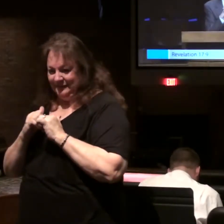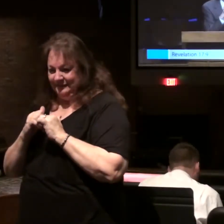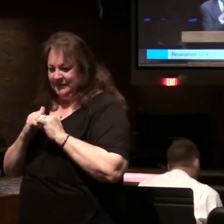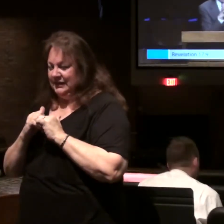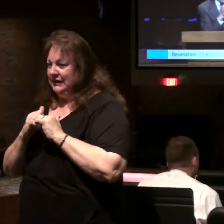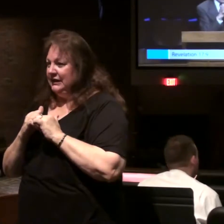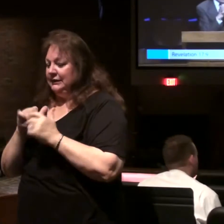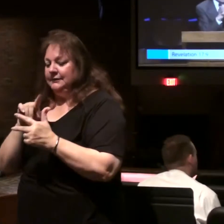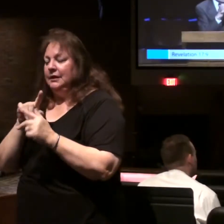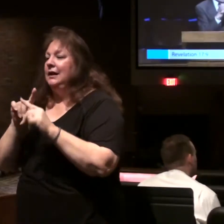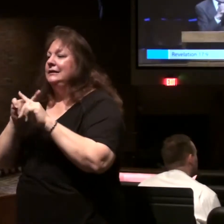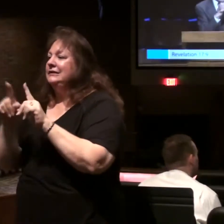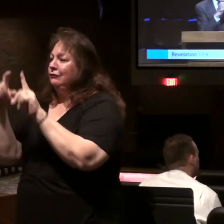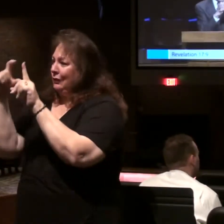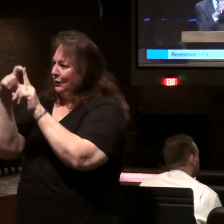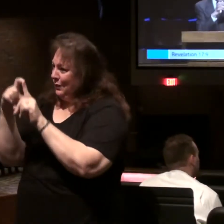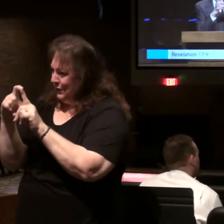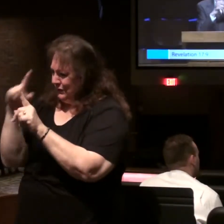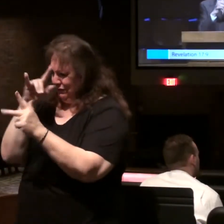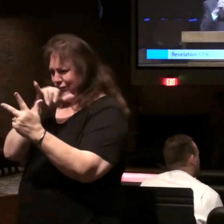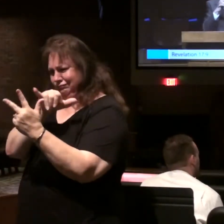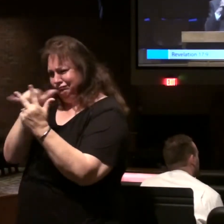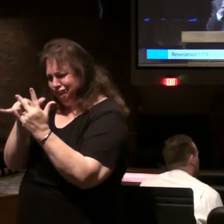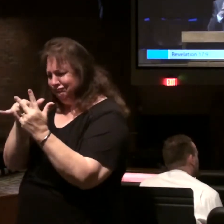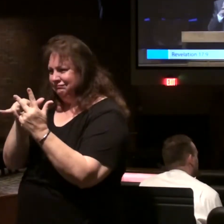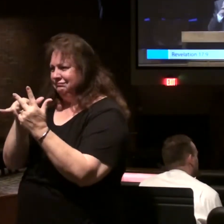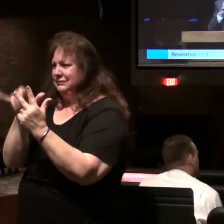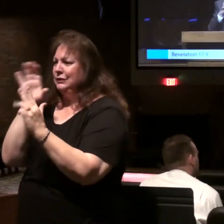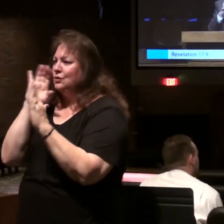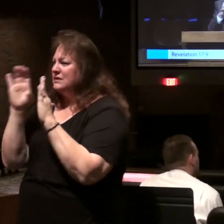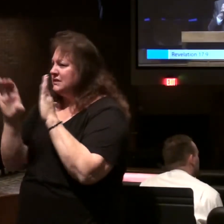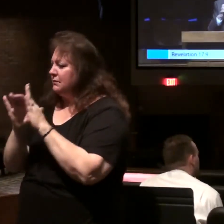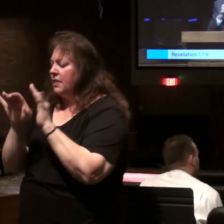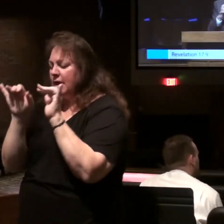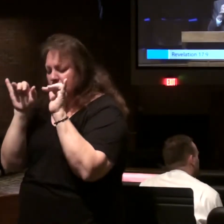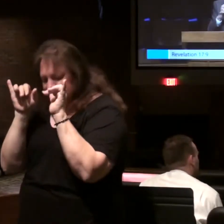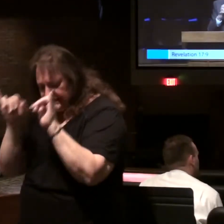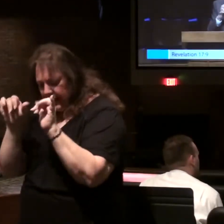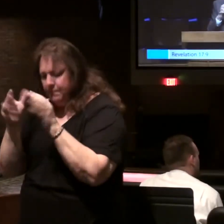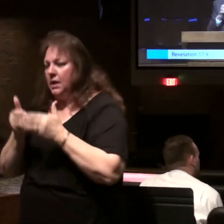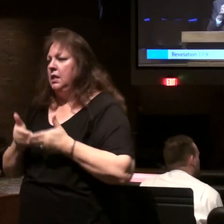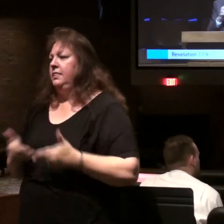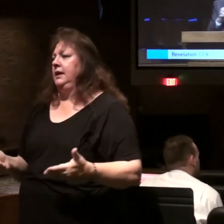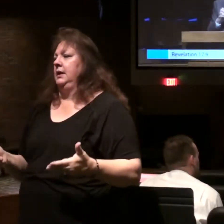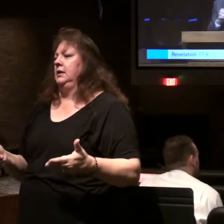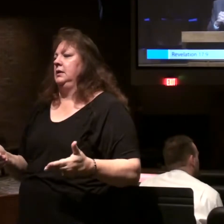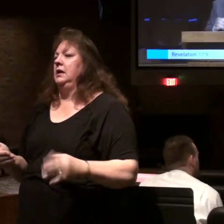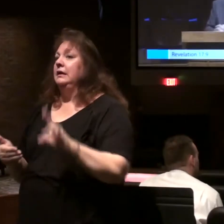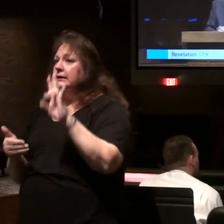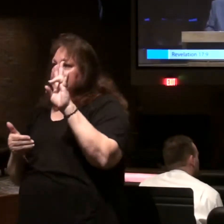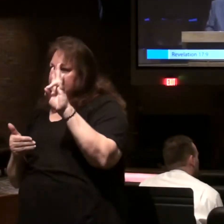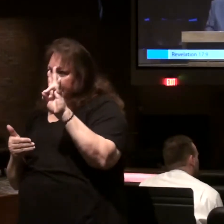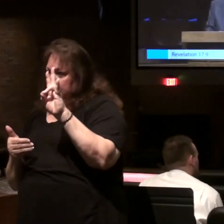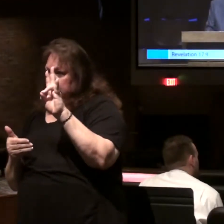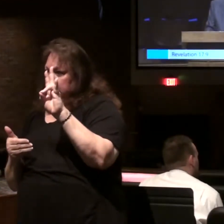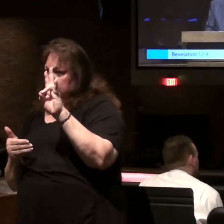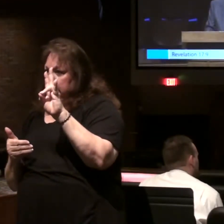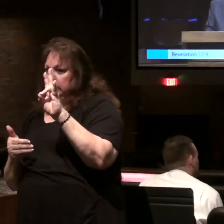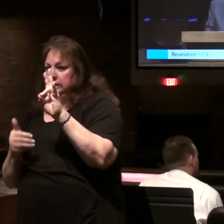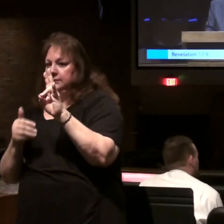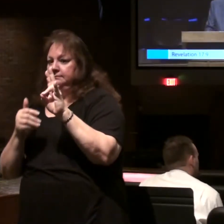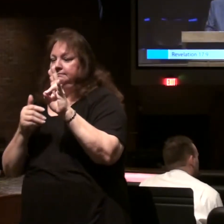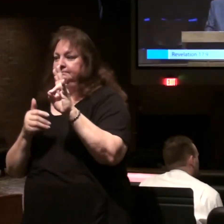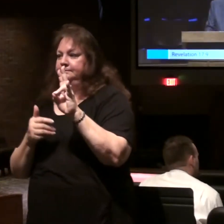they're just different symbols that represent the same thing there's seven of